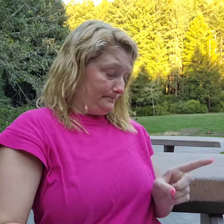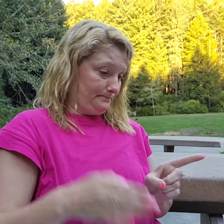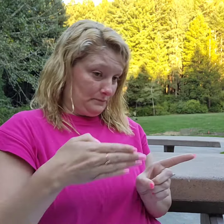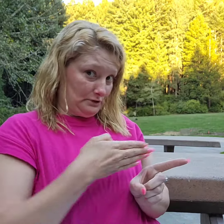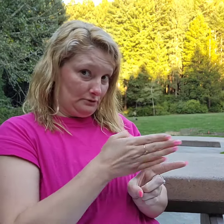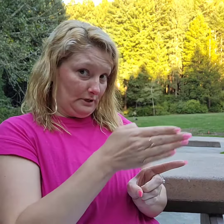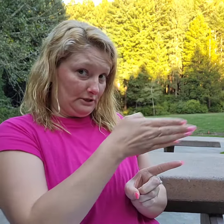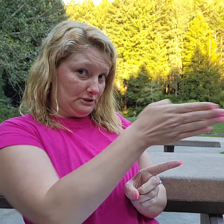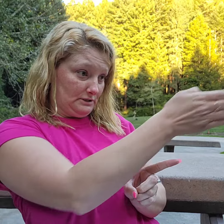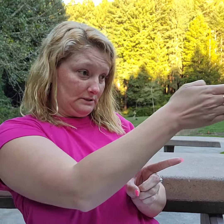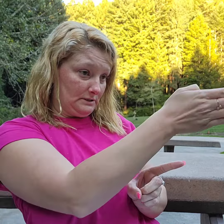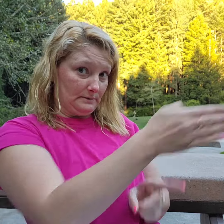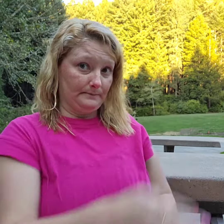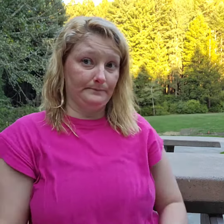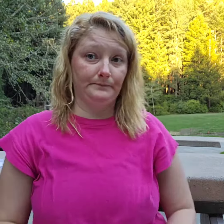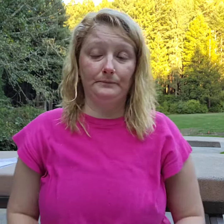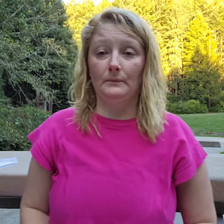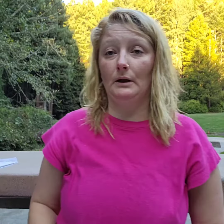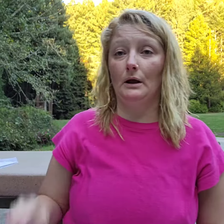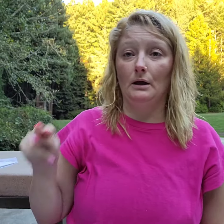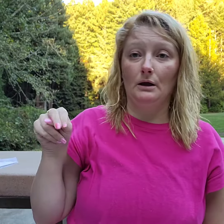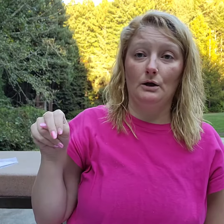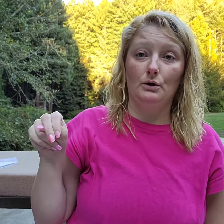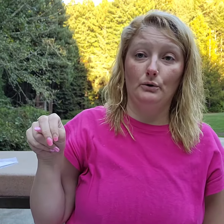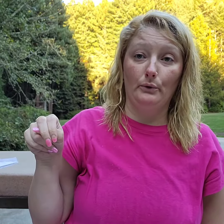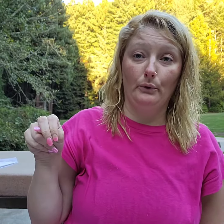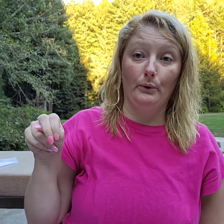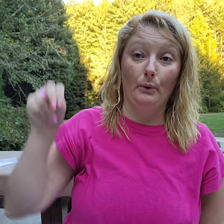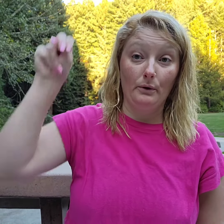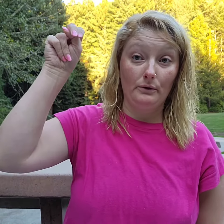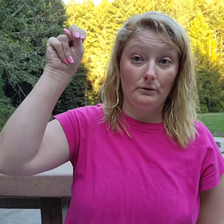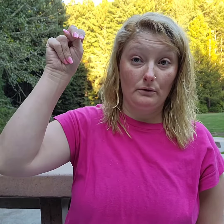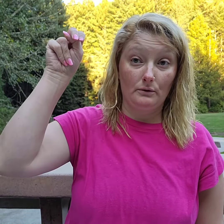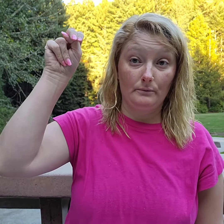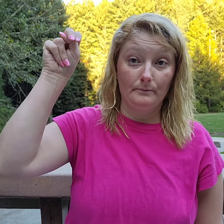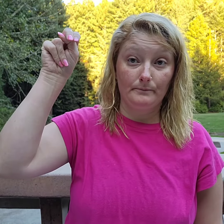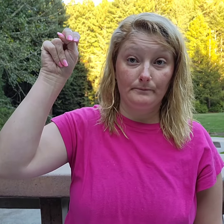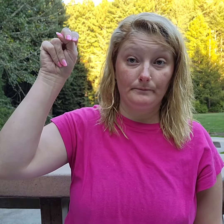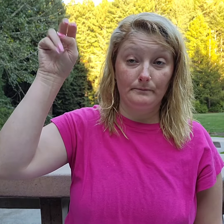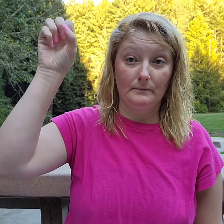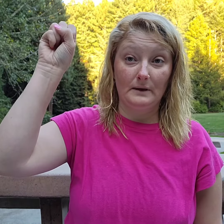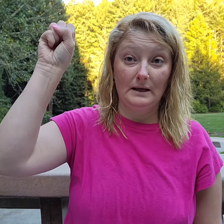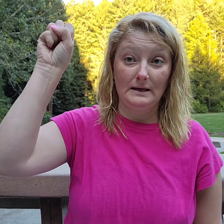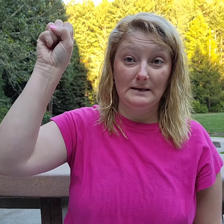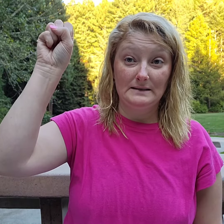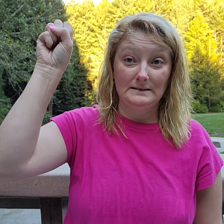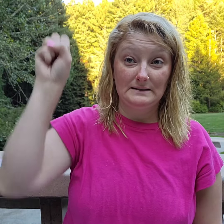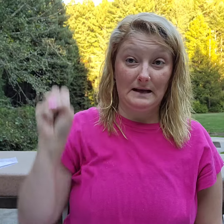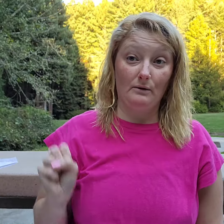Directions. North, south,